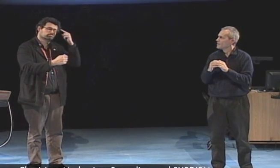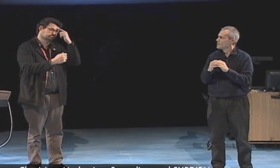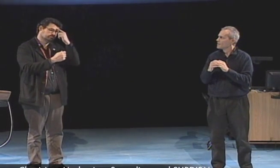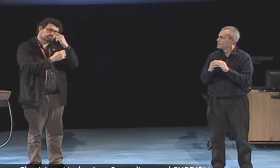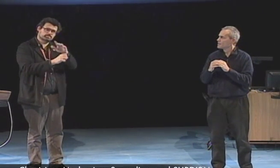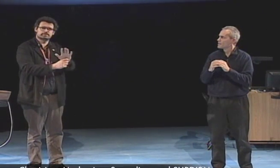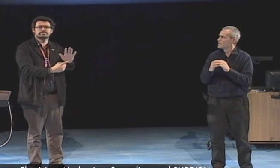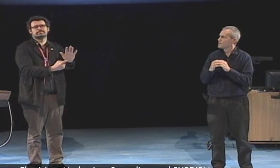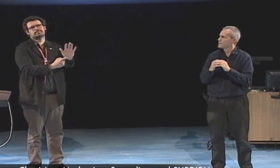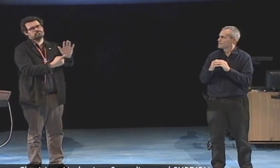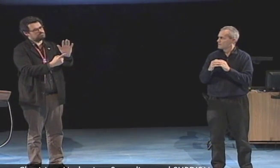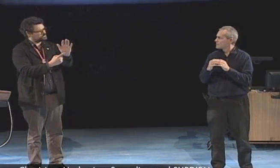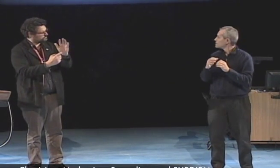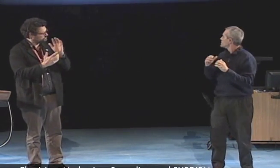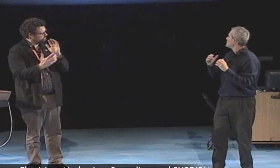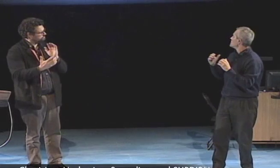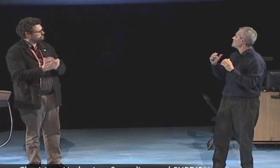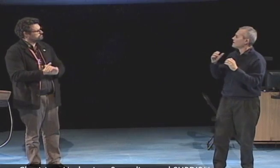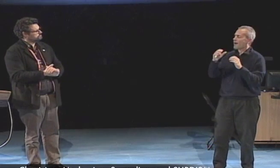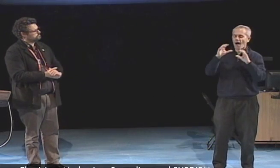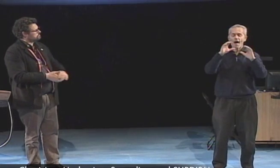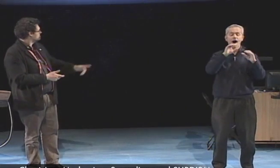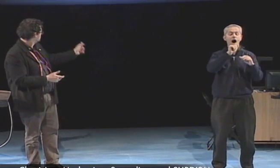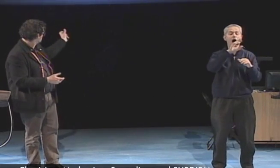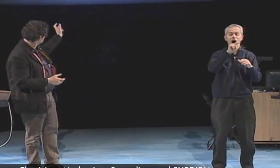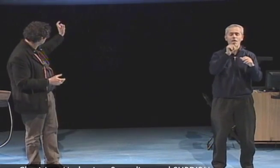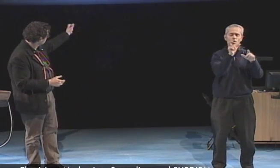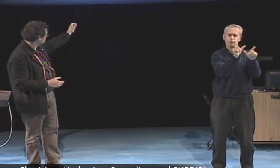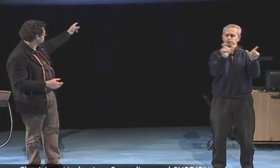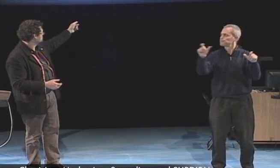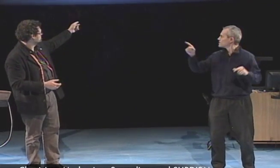expressed all these different movements throughout human history